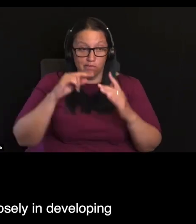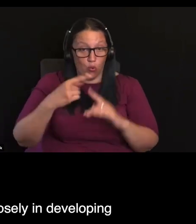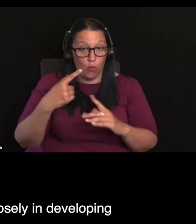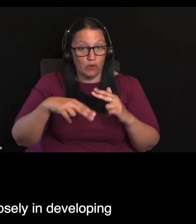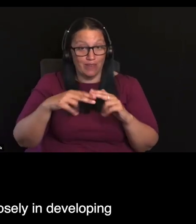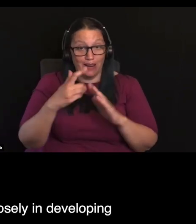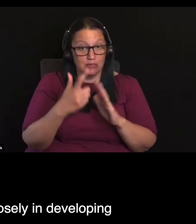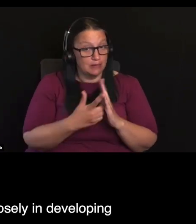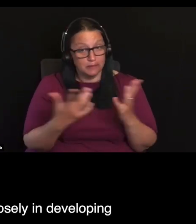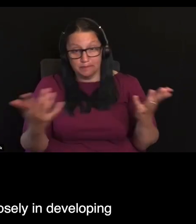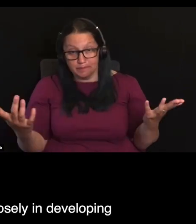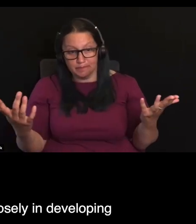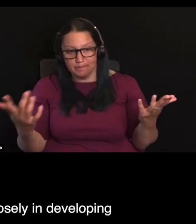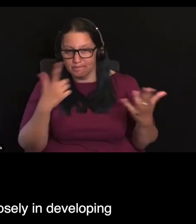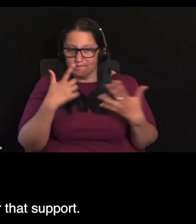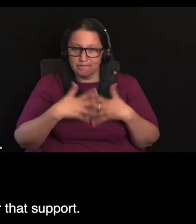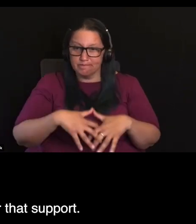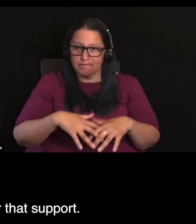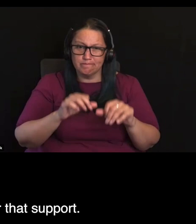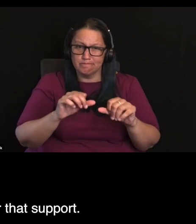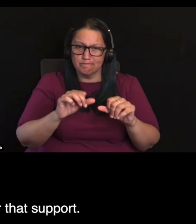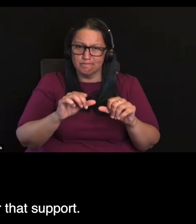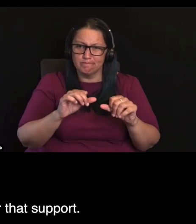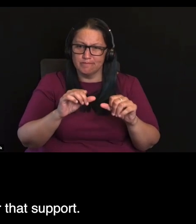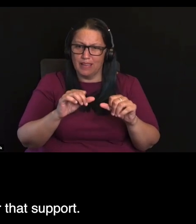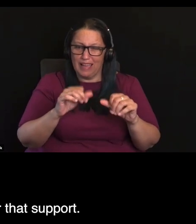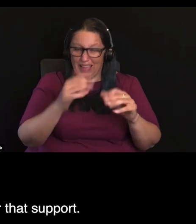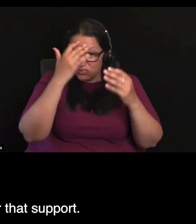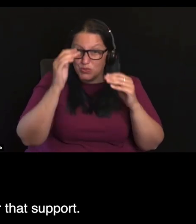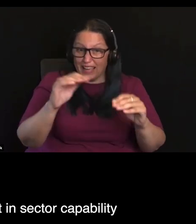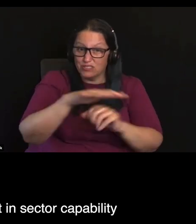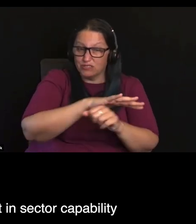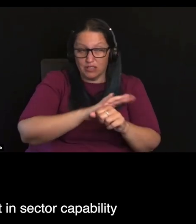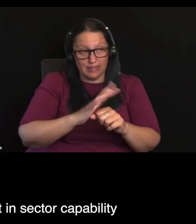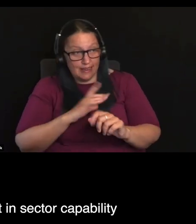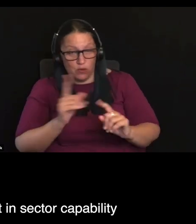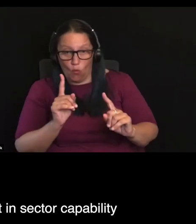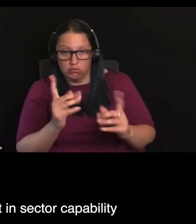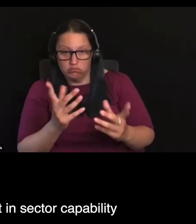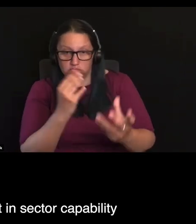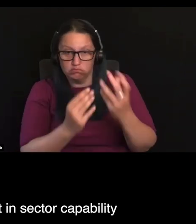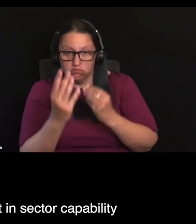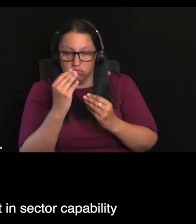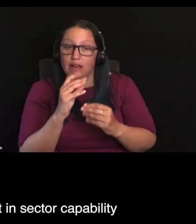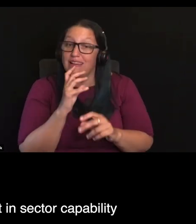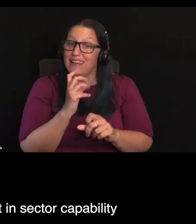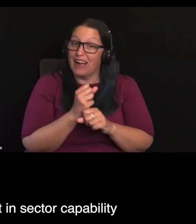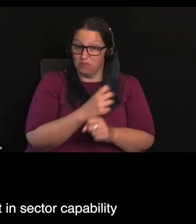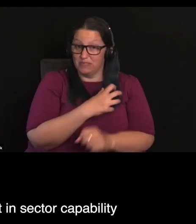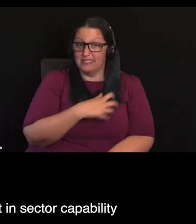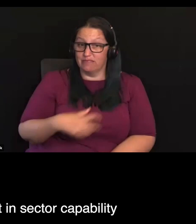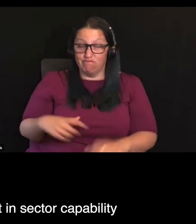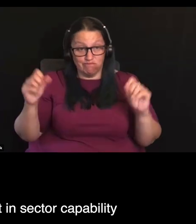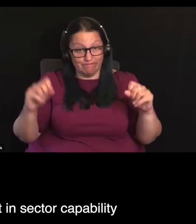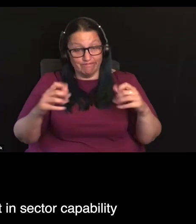Commission work with you really closely in developing the guidance that you need for that support. Government is committed to an uplift in